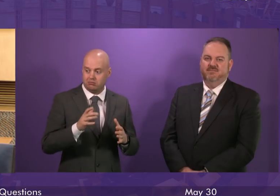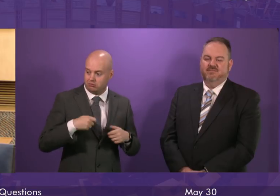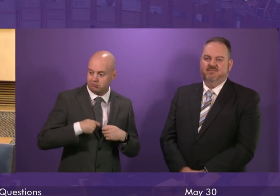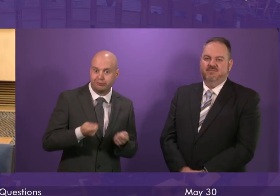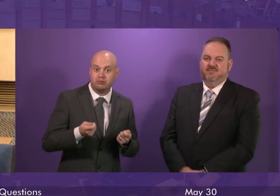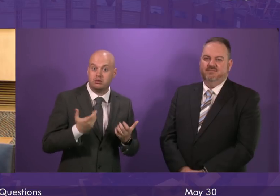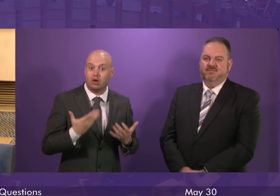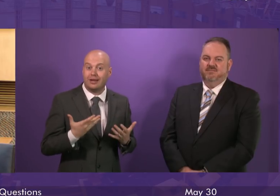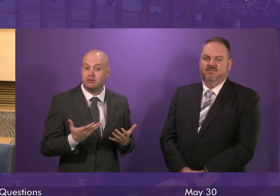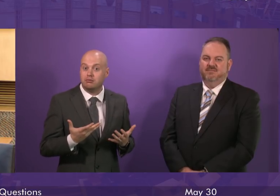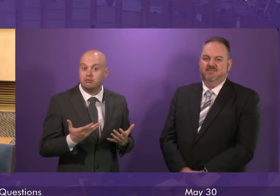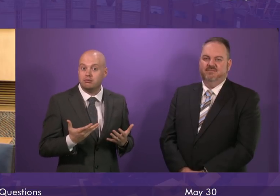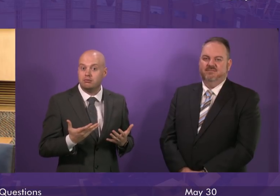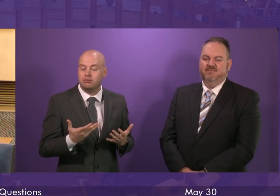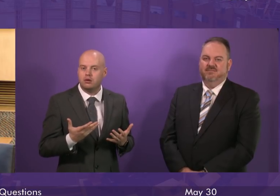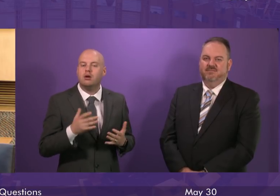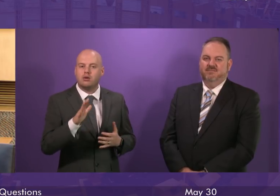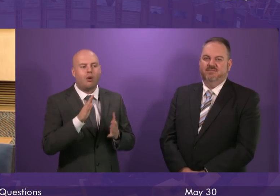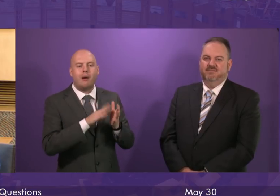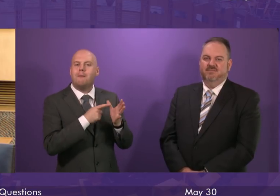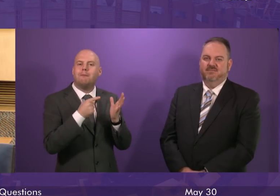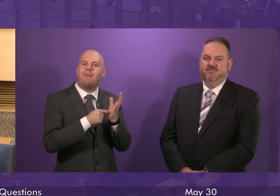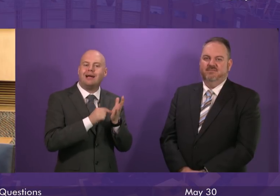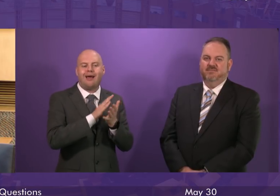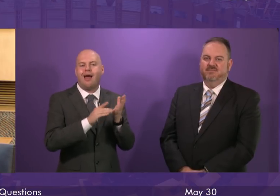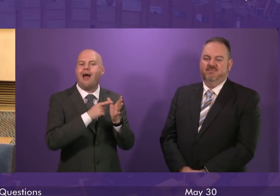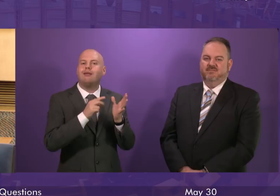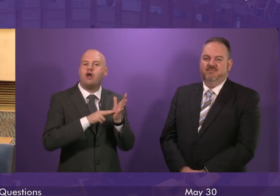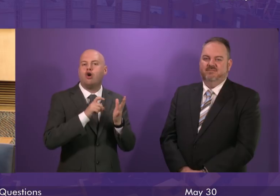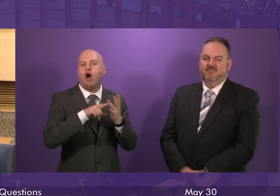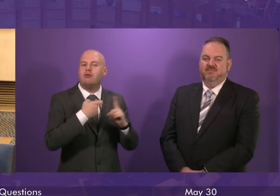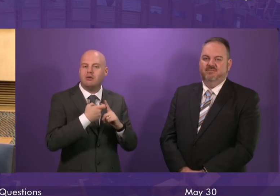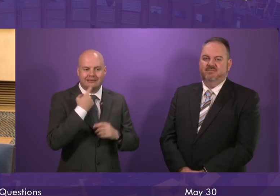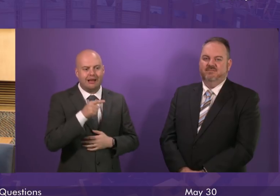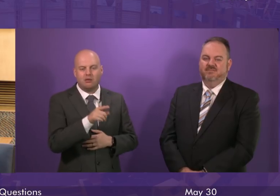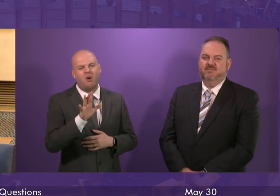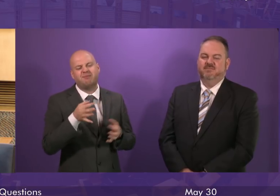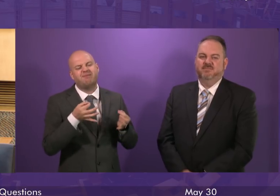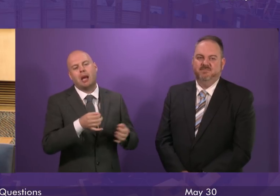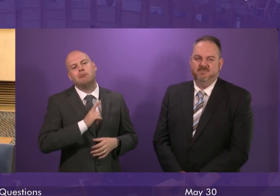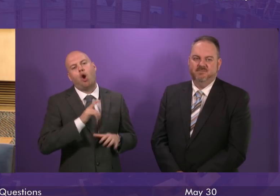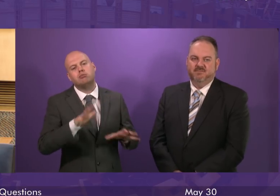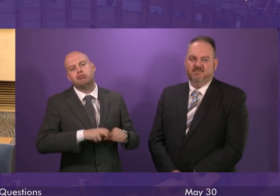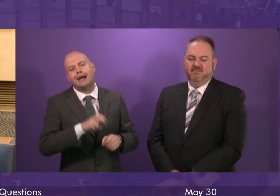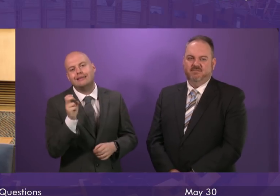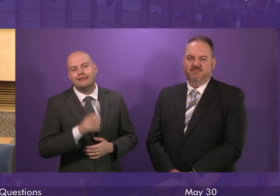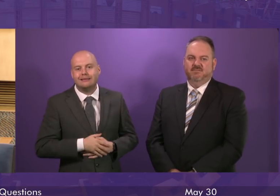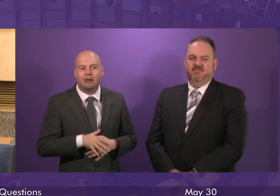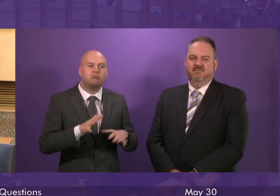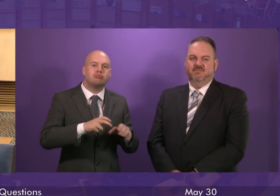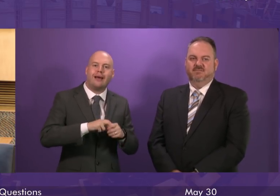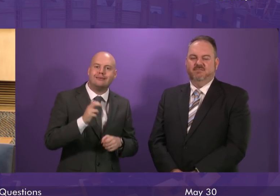earlier on, Matt Hancock told a committee last month that it was delayed because of Brexit. We're getting on with that work. We're also